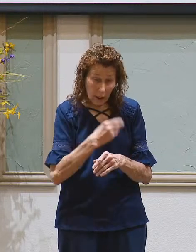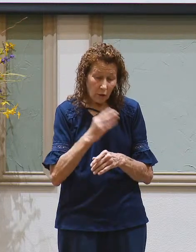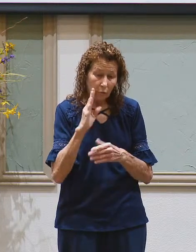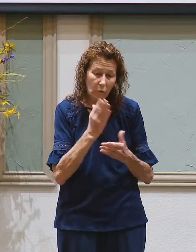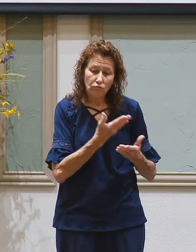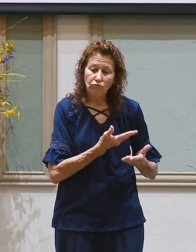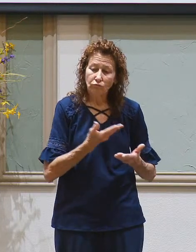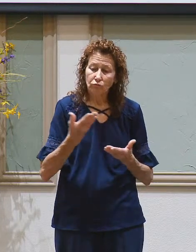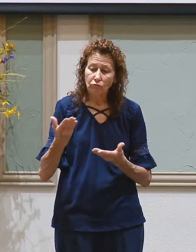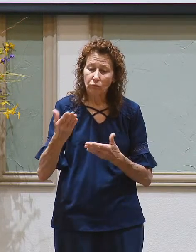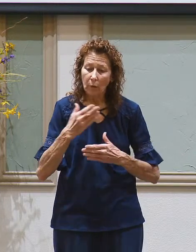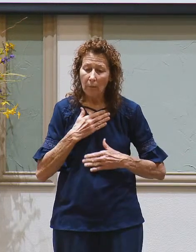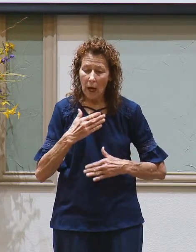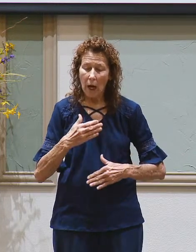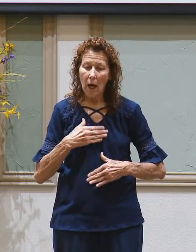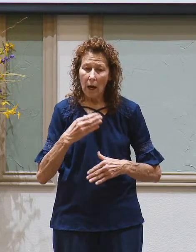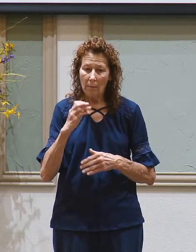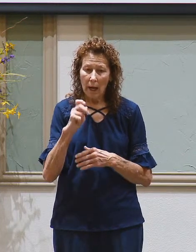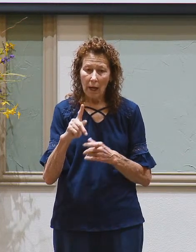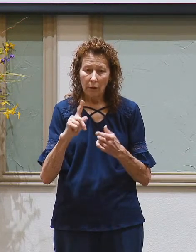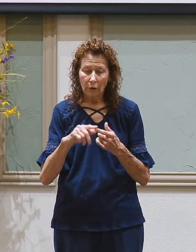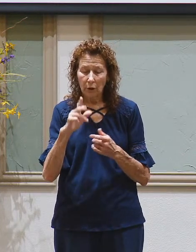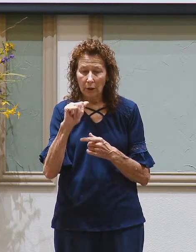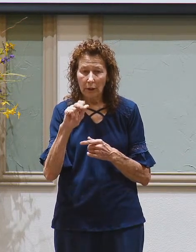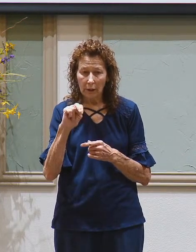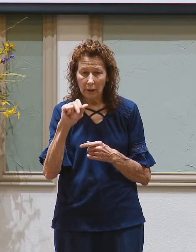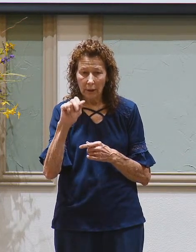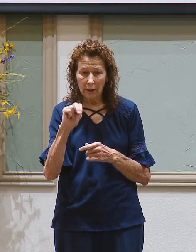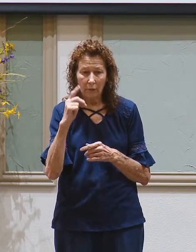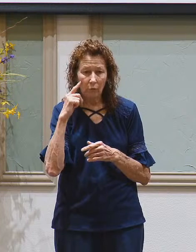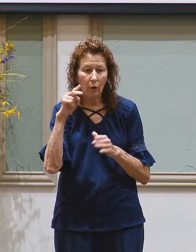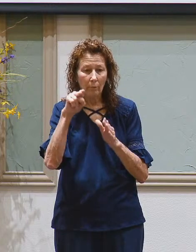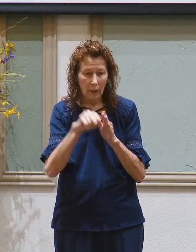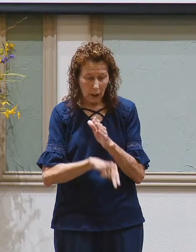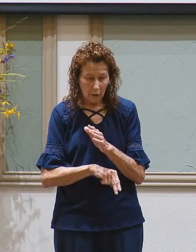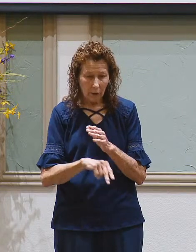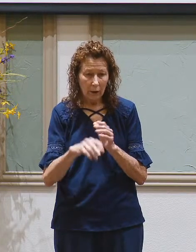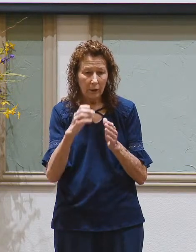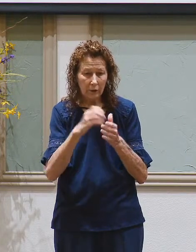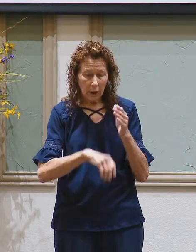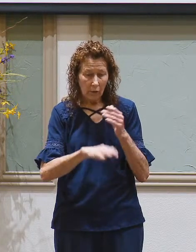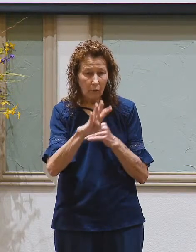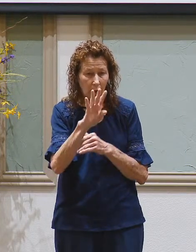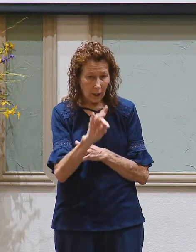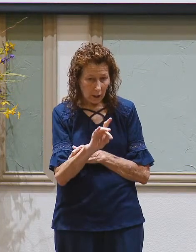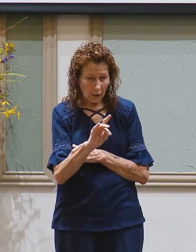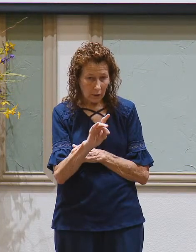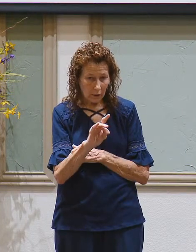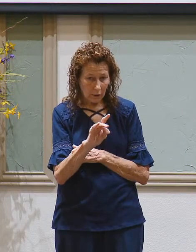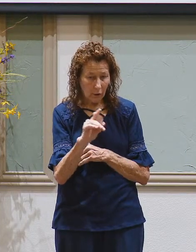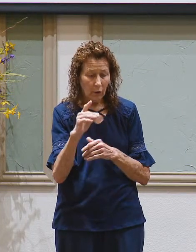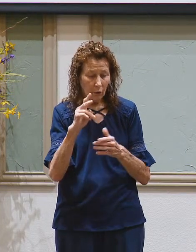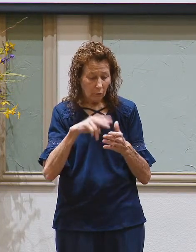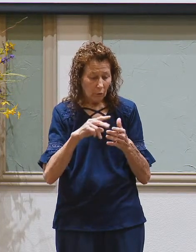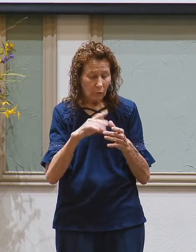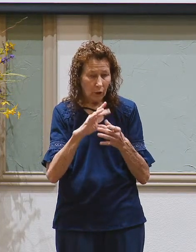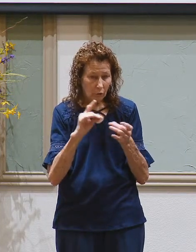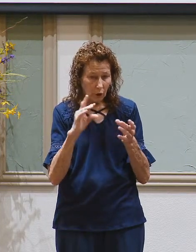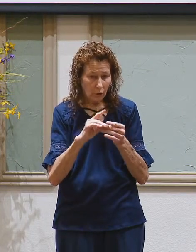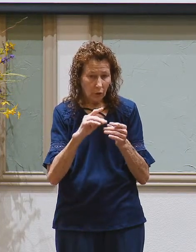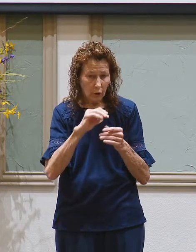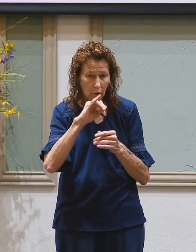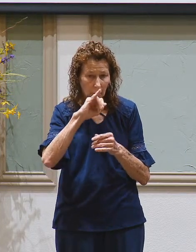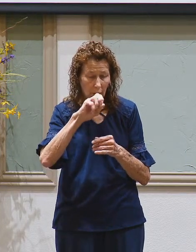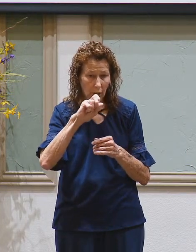carry his bones back to Canaan for burial. And in chapter 48, we first read the story of Jacob's